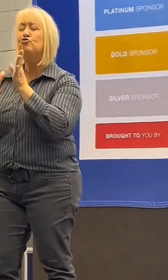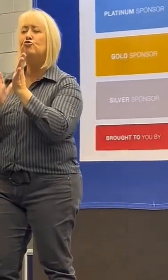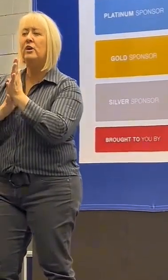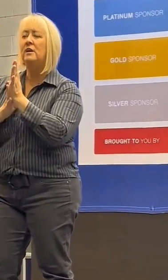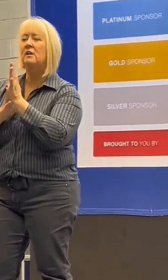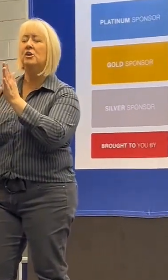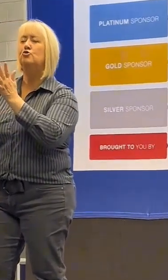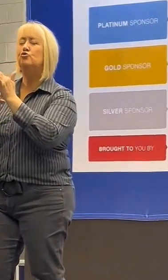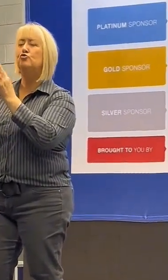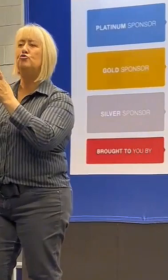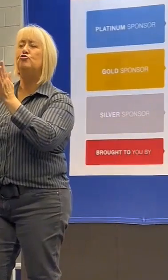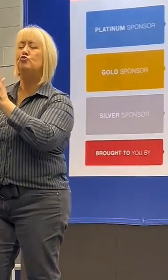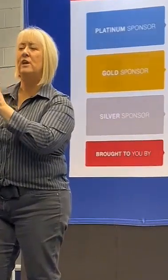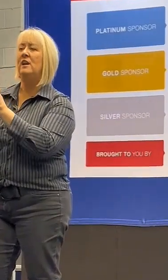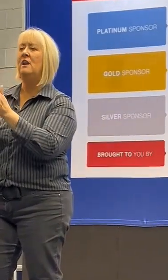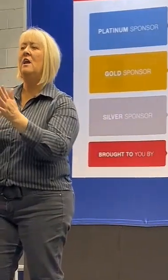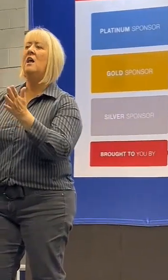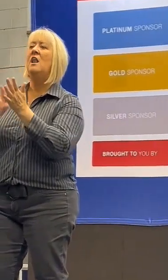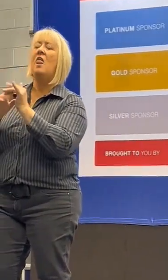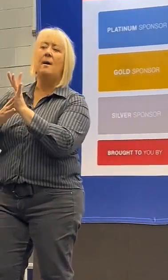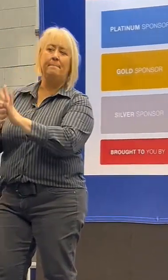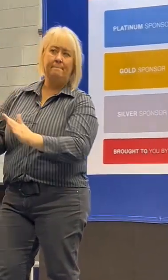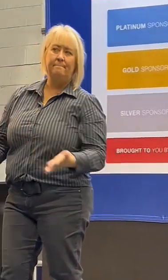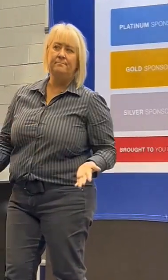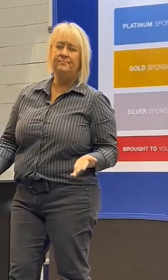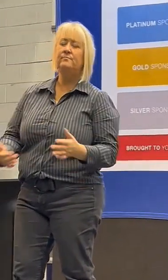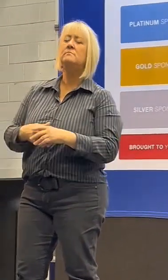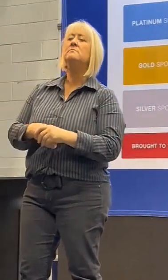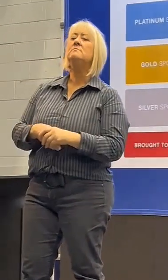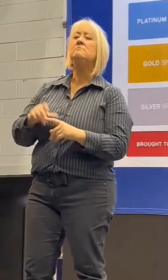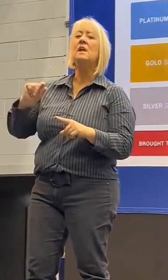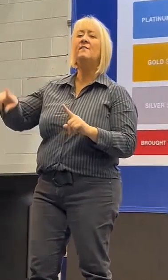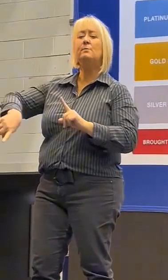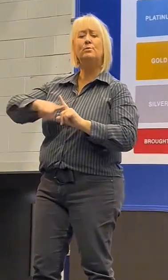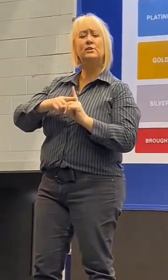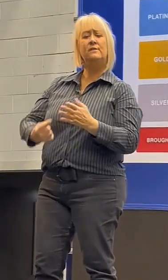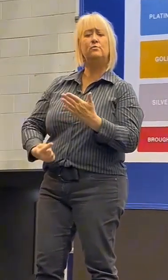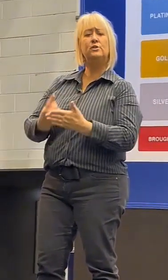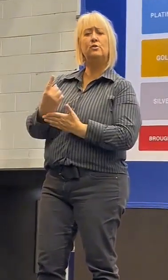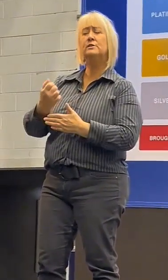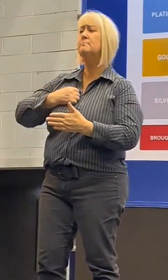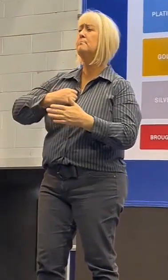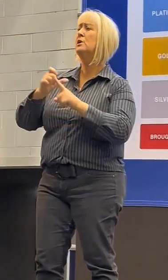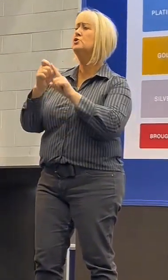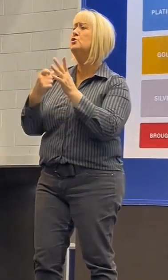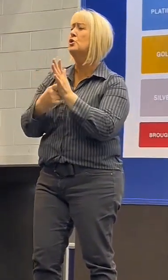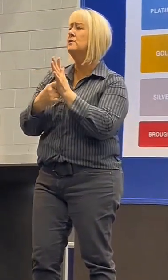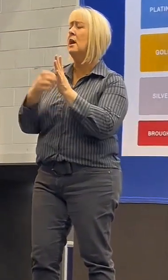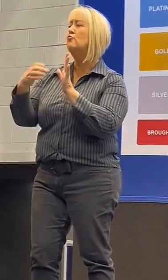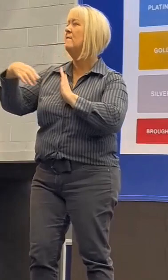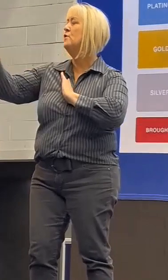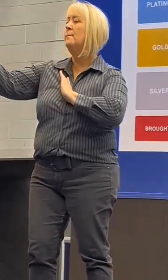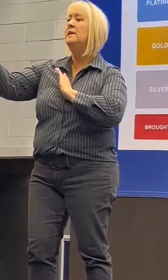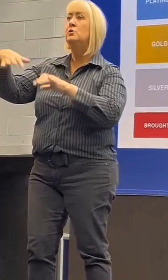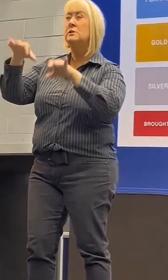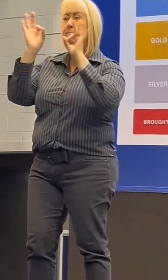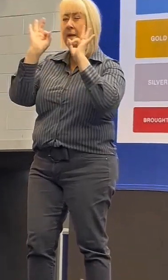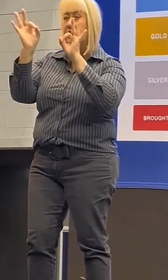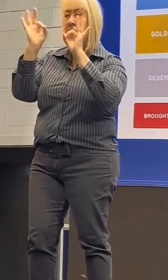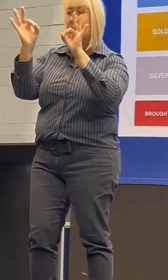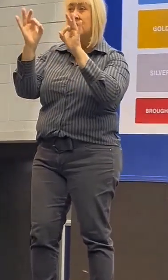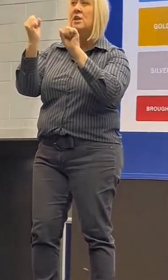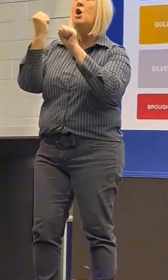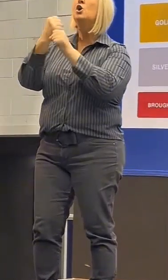Right after receiving my positive test results, my Melbourne doctor referred me to a Lyme disease specialist on the Gold Coast. Due to